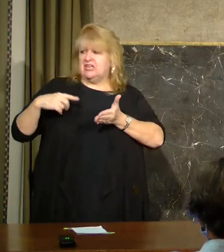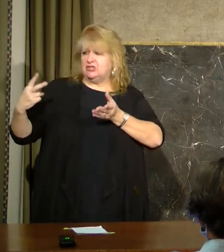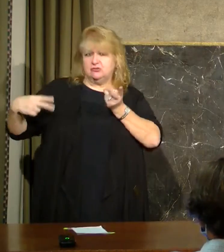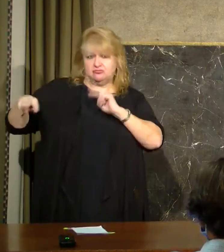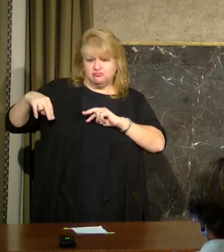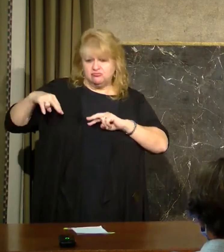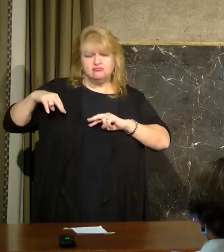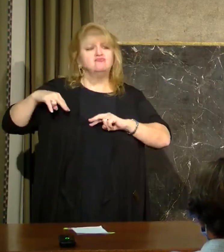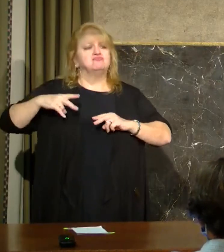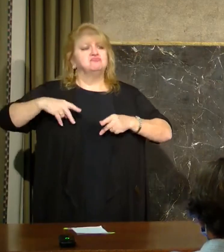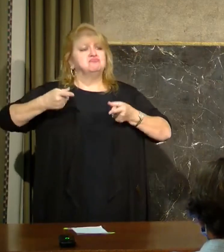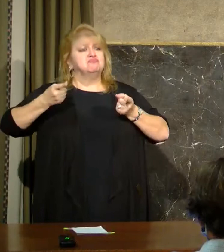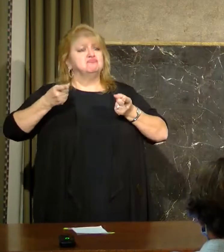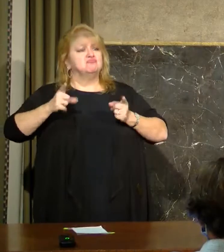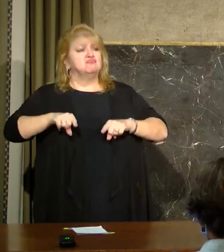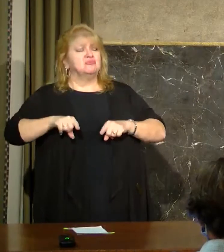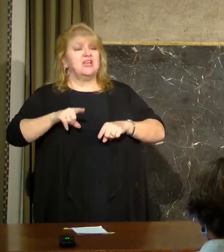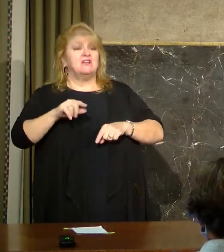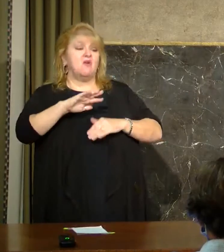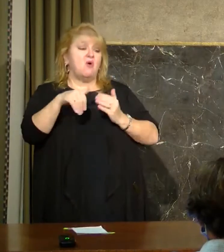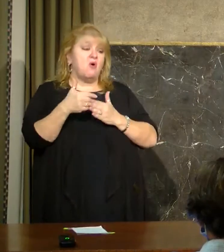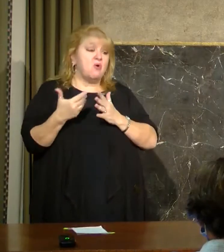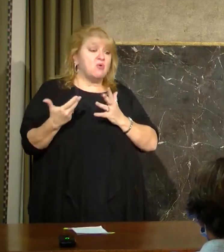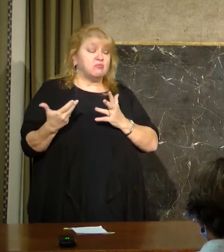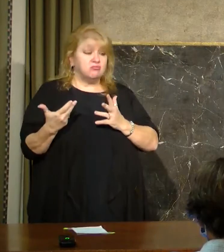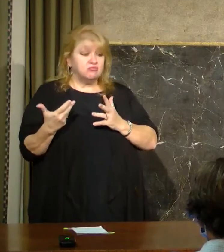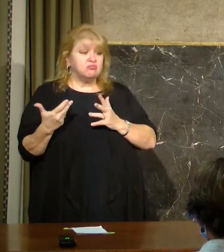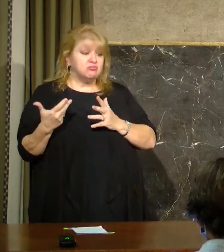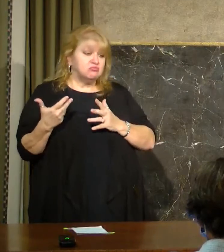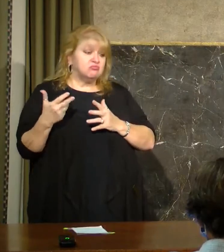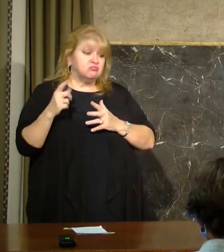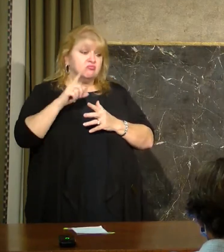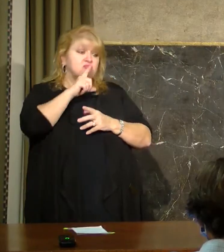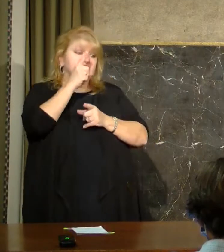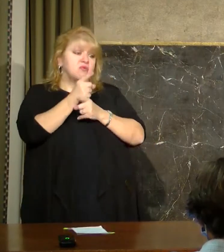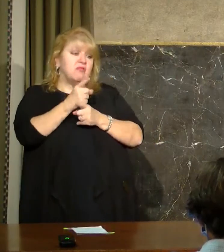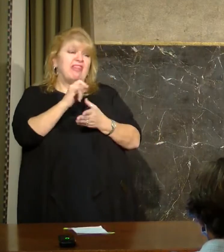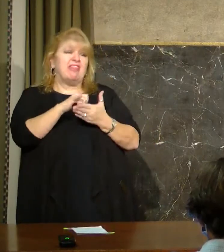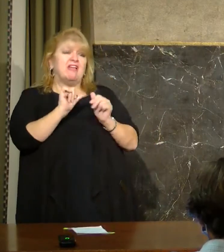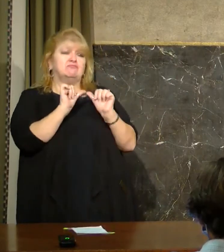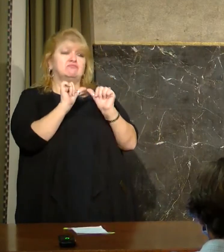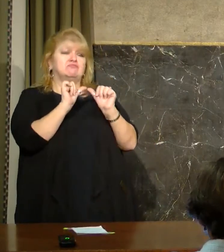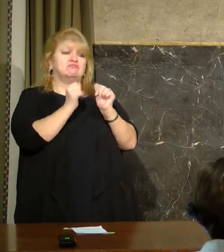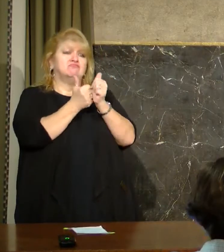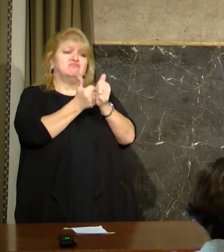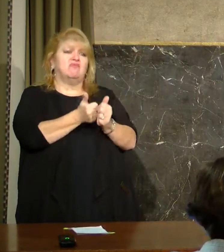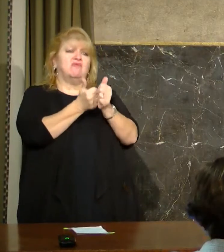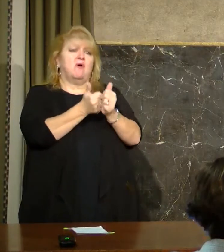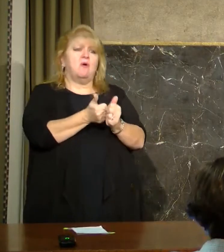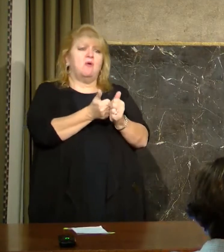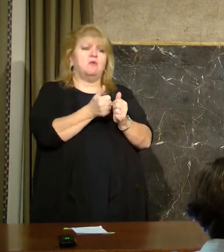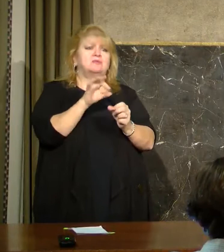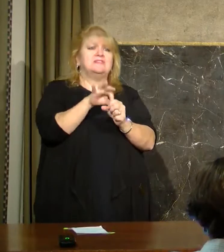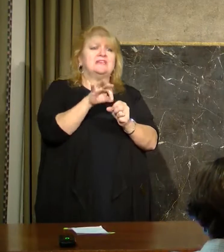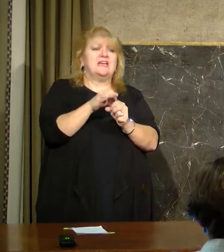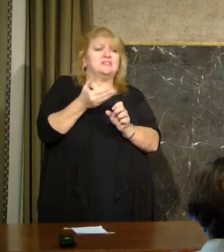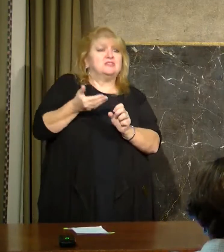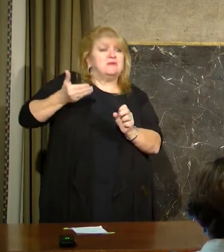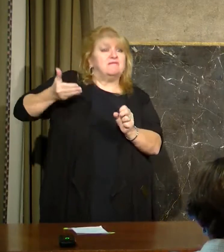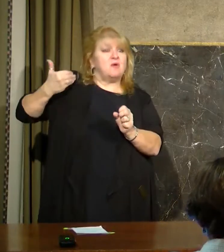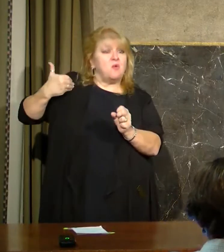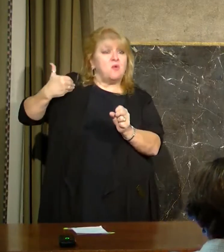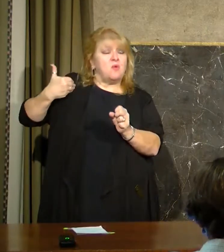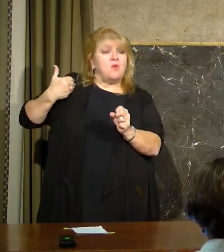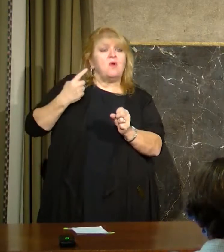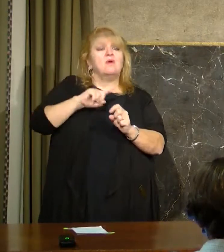which in all material respects is very much consistent with the elections that we held previously